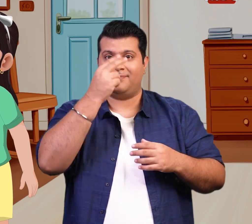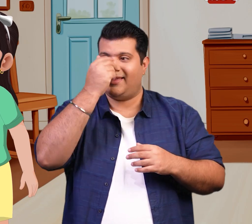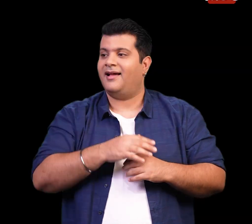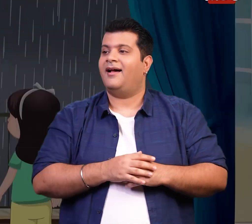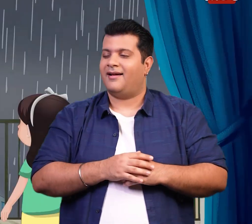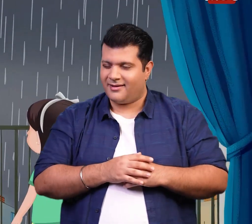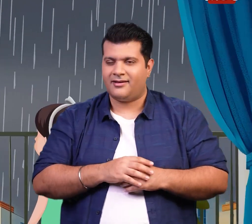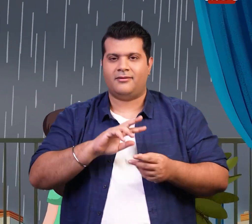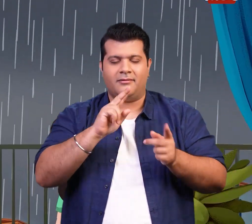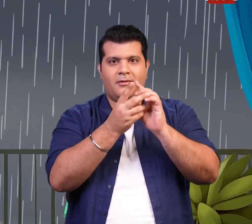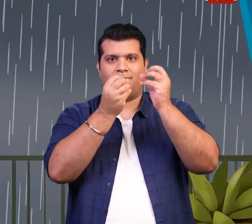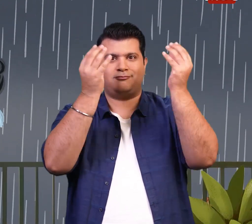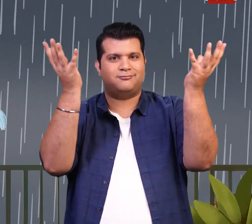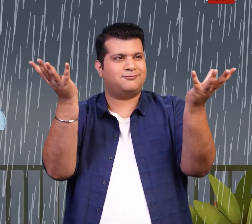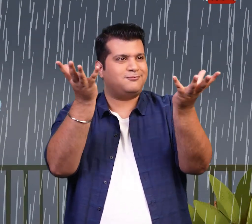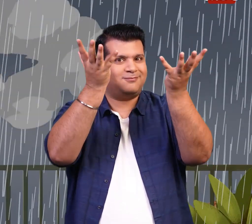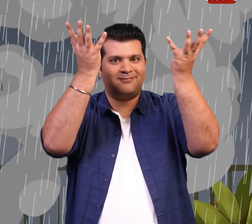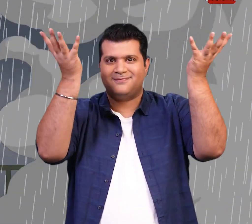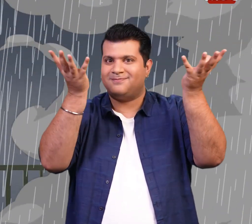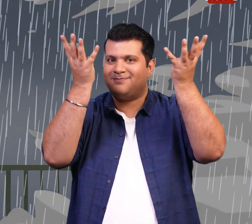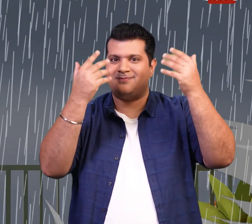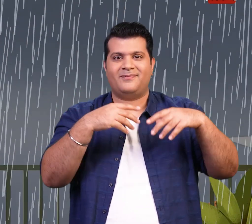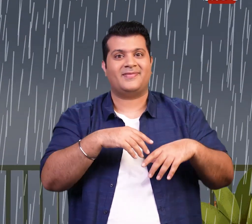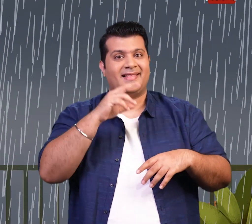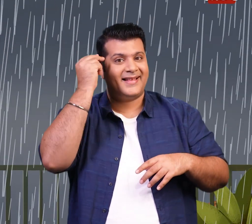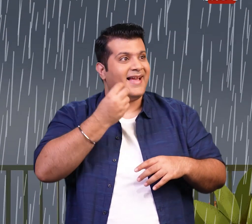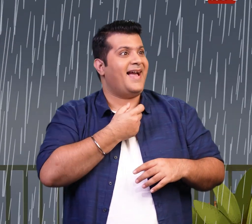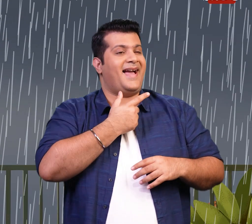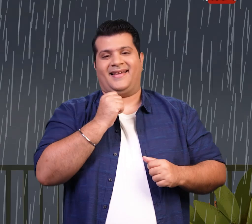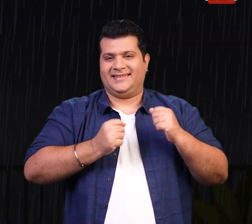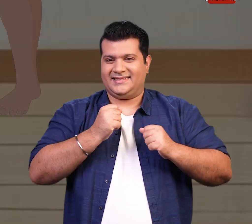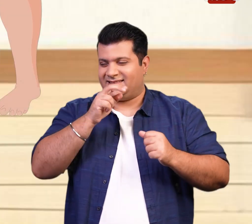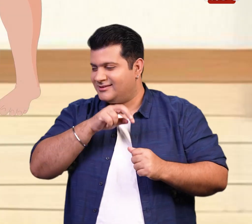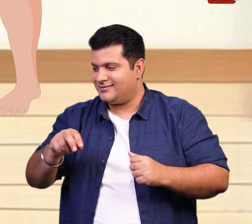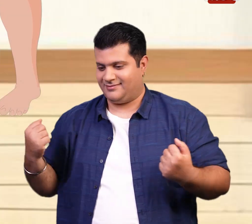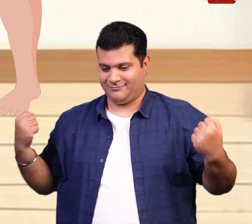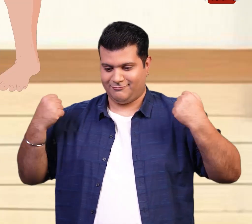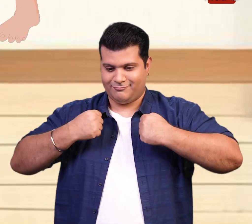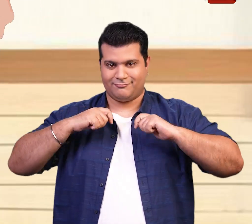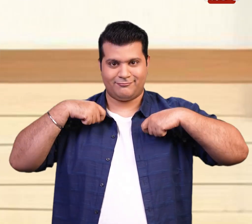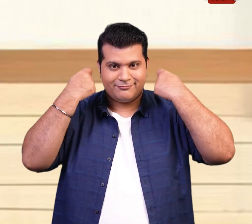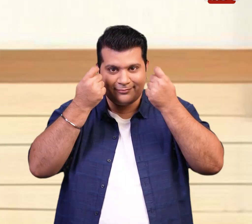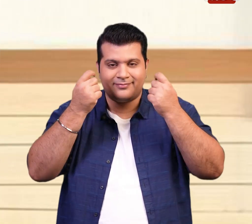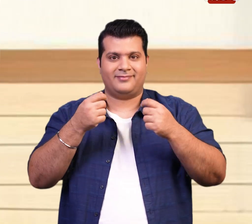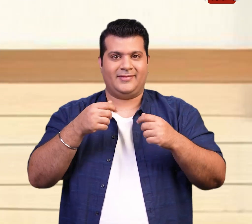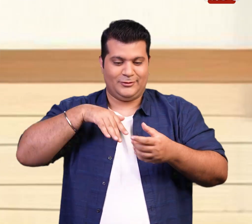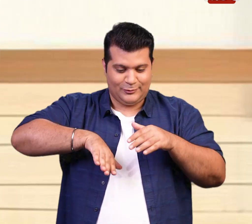Megha gave her a wink and disappeared into the clouds. They are quickly slipped on her gumboots and her